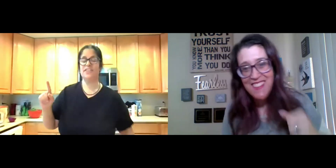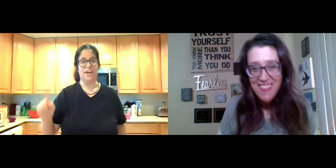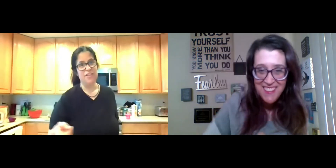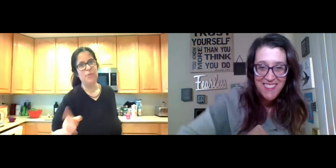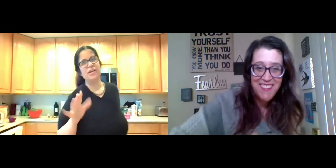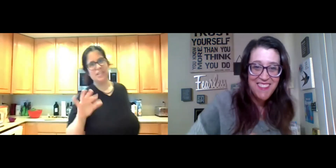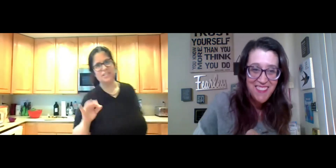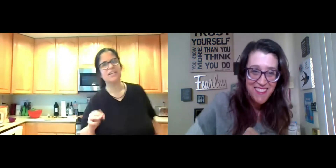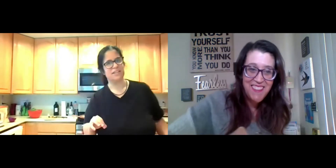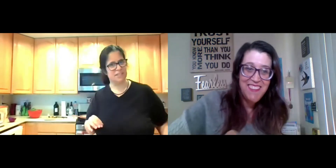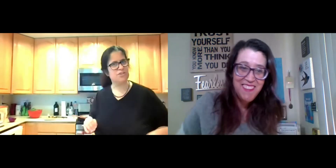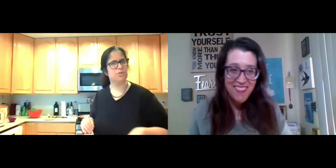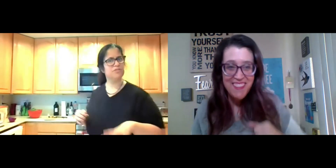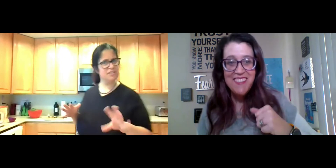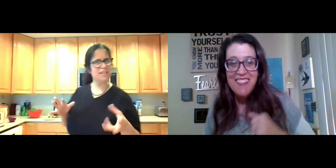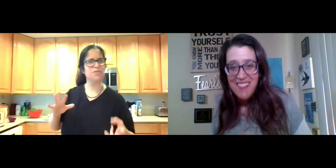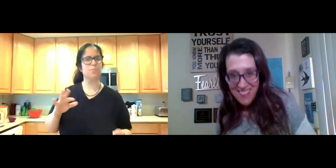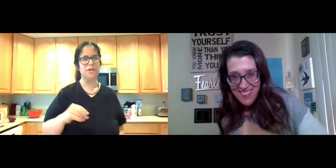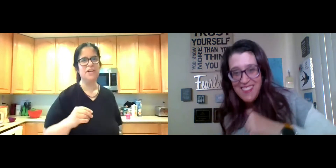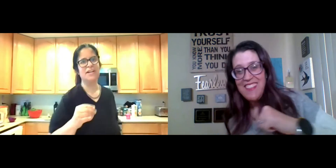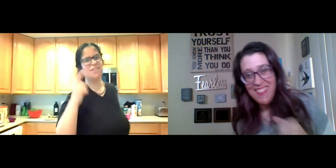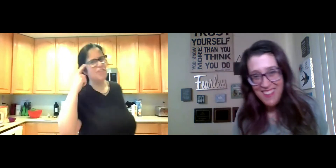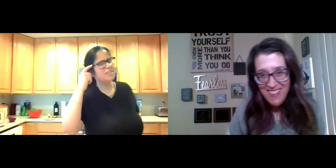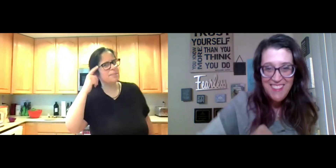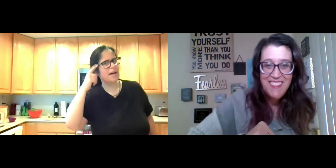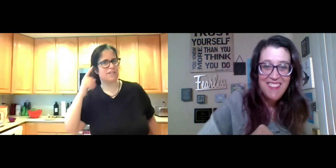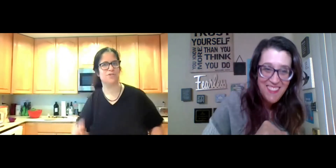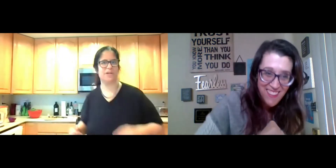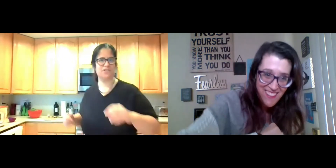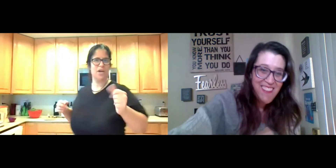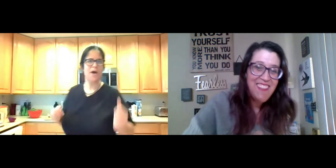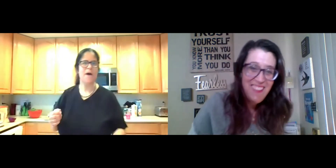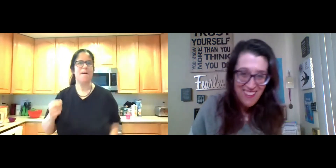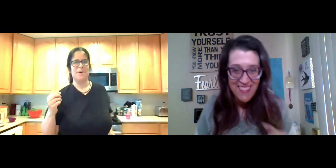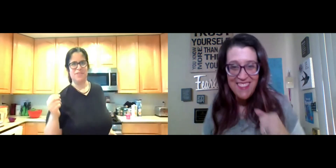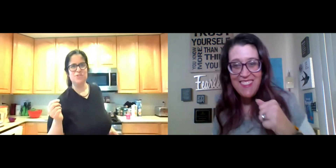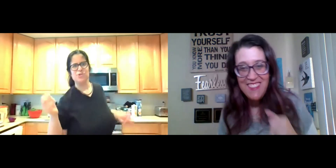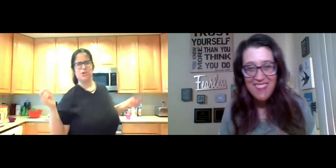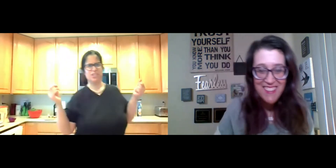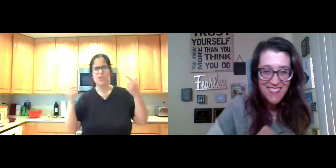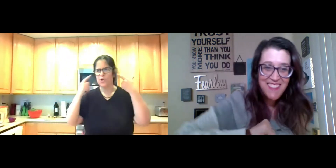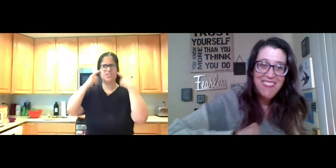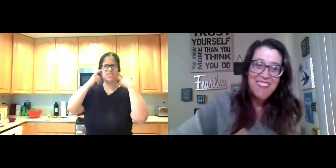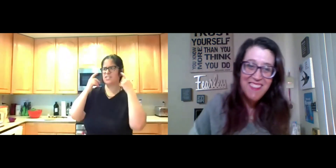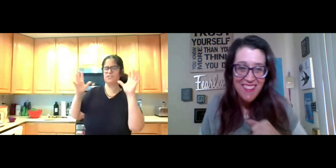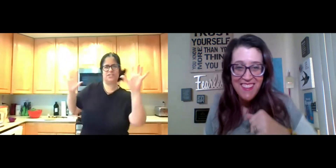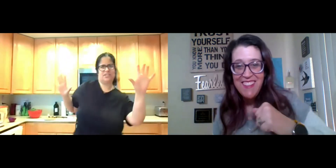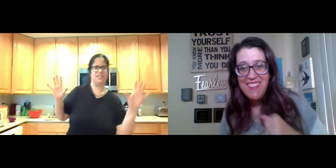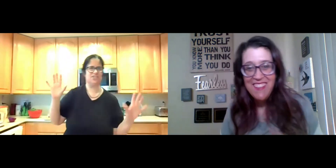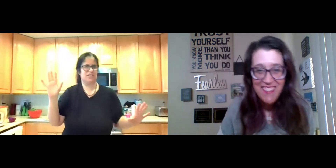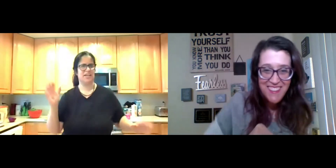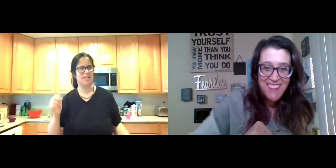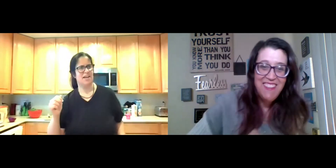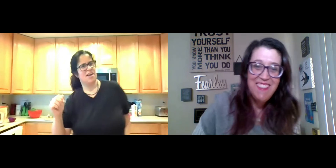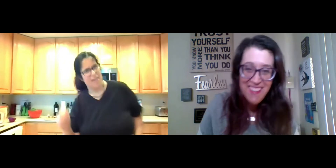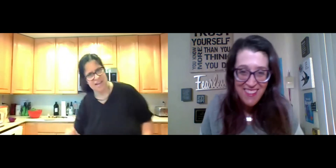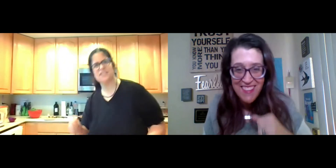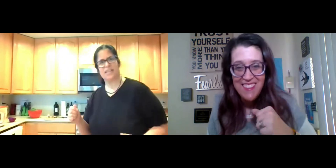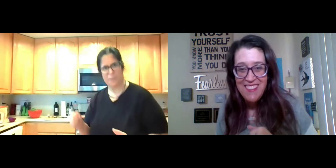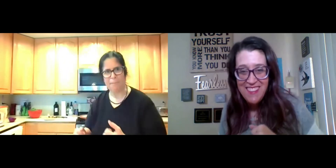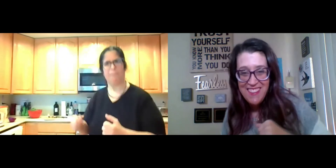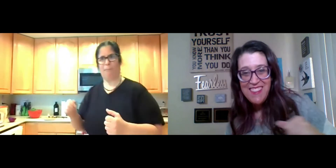And then the other one, he's getting his groove. He's not super, he thinks about it too much, but the two-year-old, he totally just hears it. And he just like,